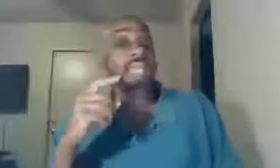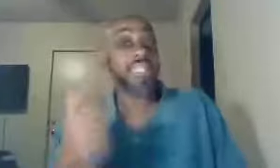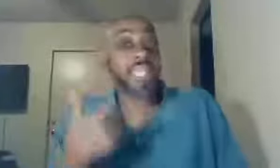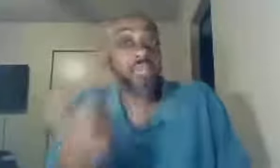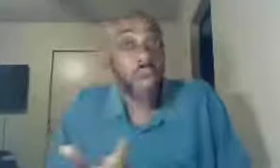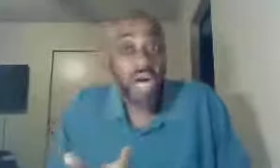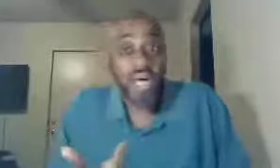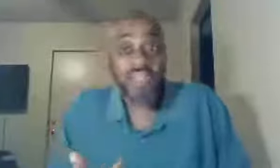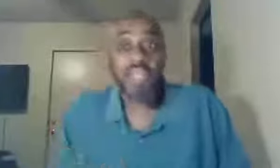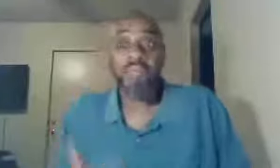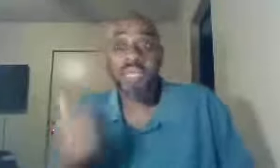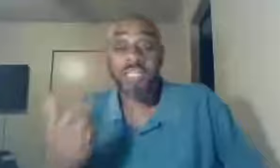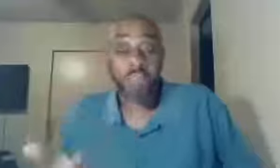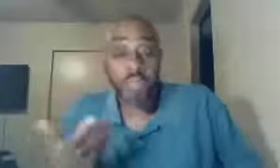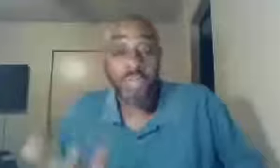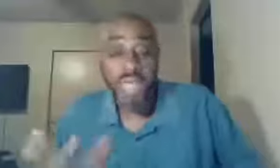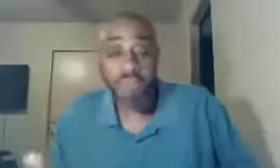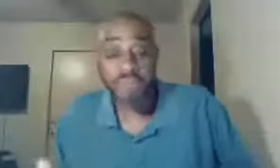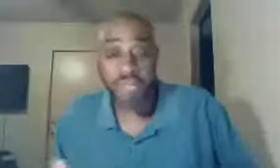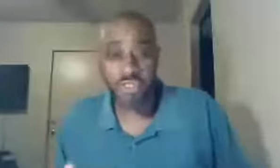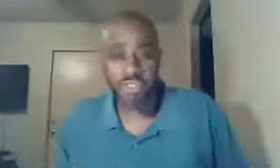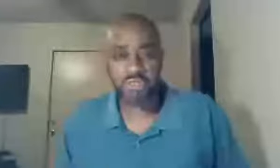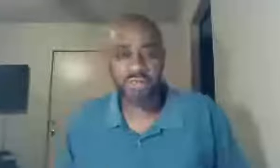indeed was, because people came to faith, in Jesus Christ,